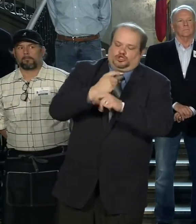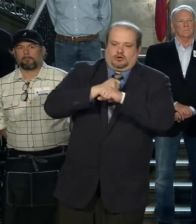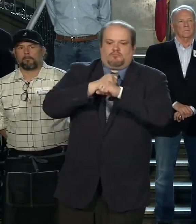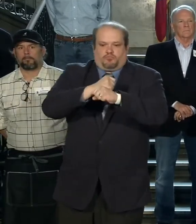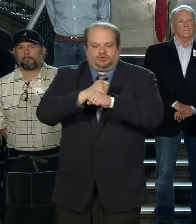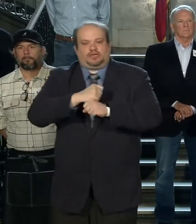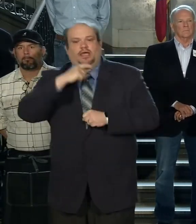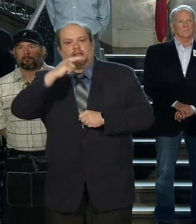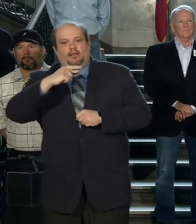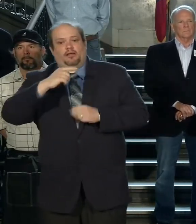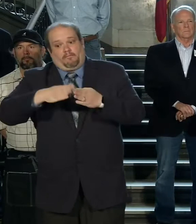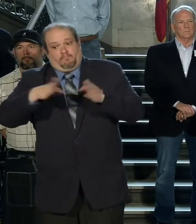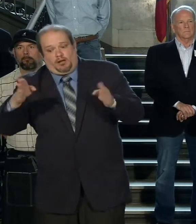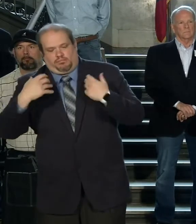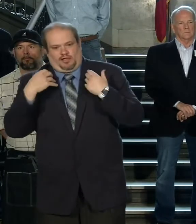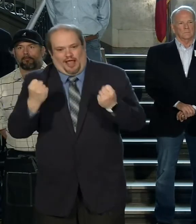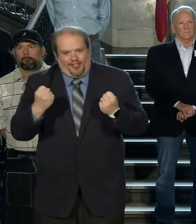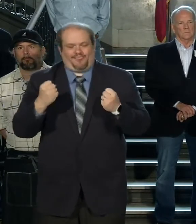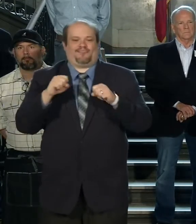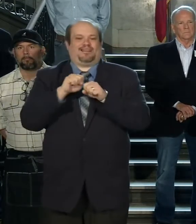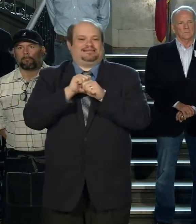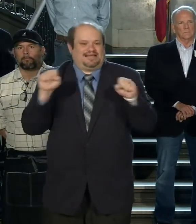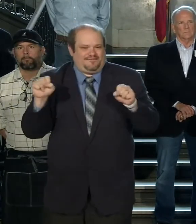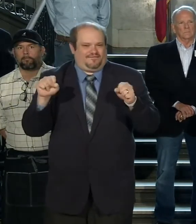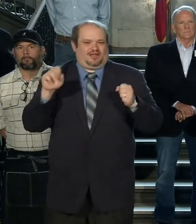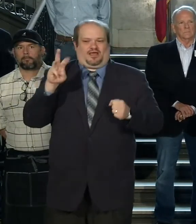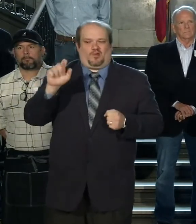public health, safety and welfare of the citizens of little rock.